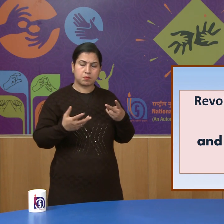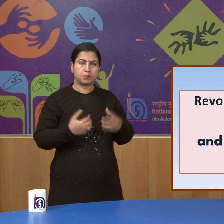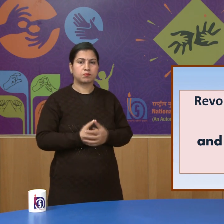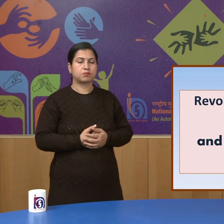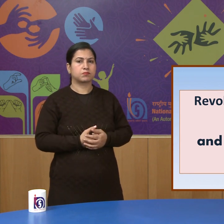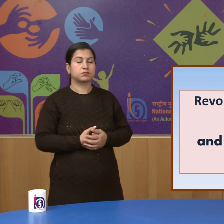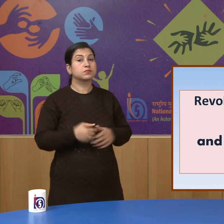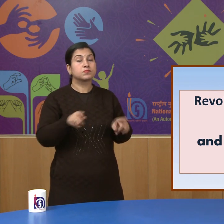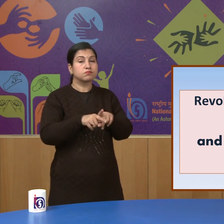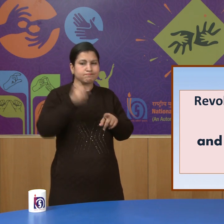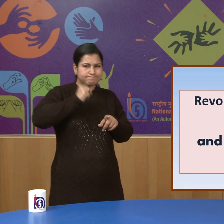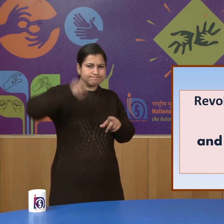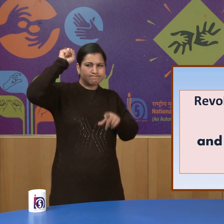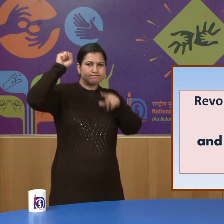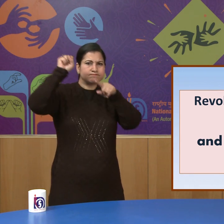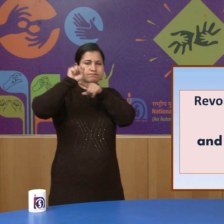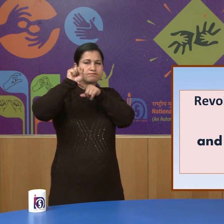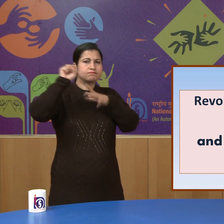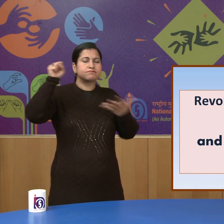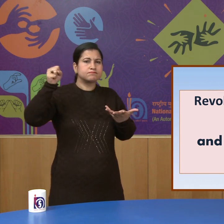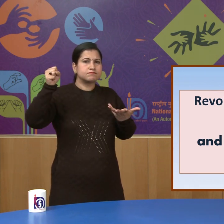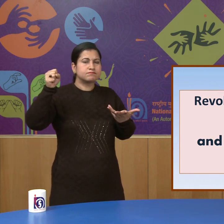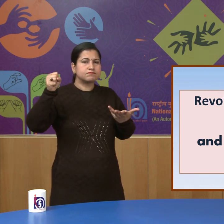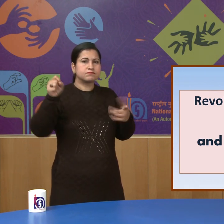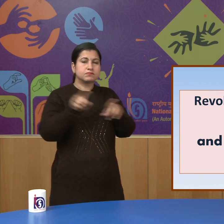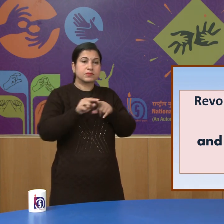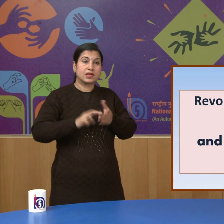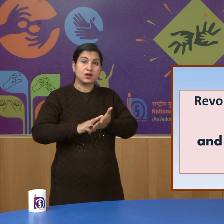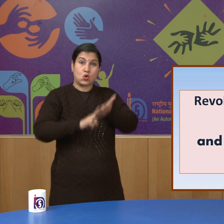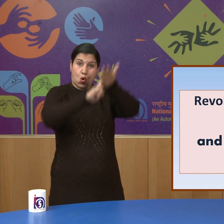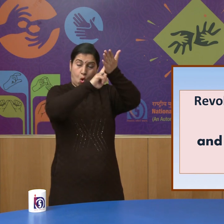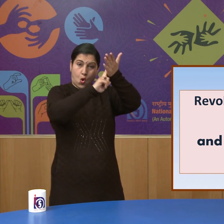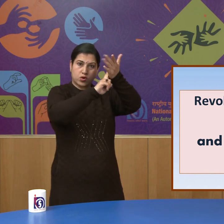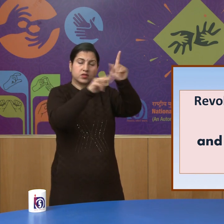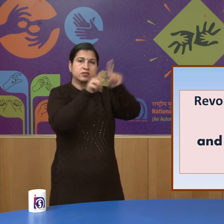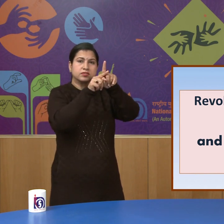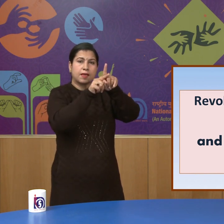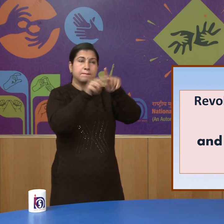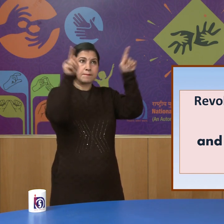that the revolt was limited to north and central India.